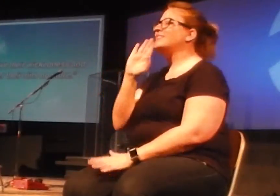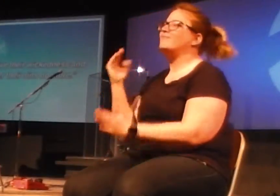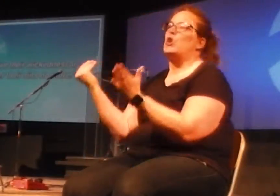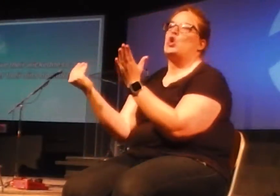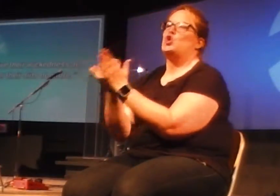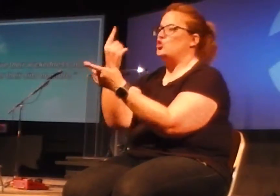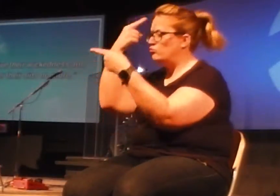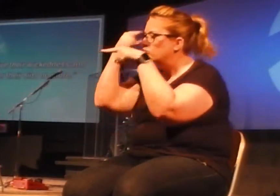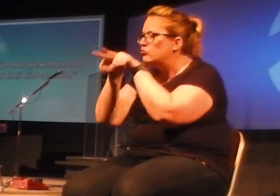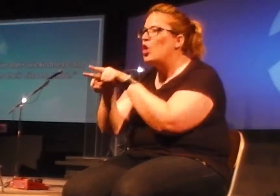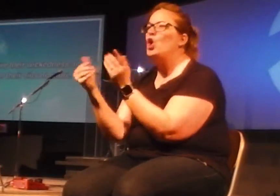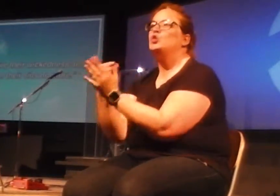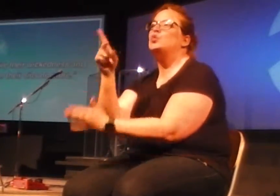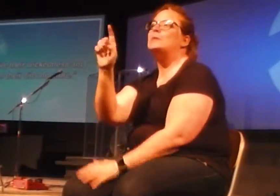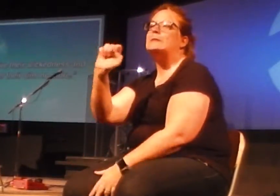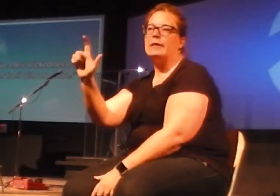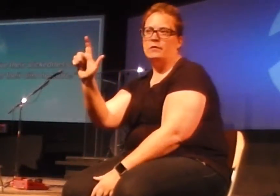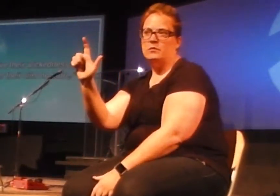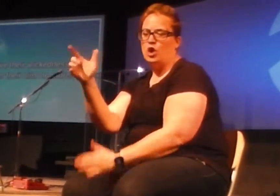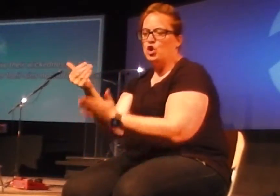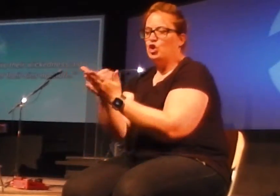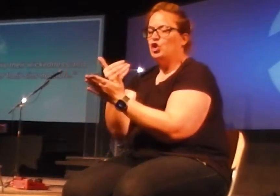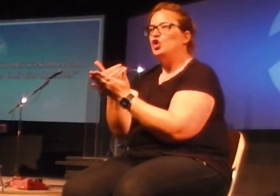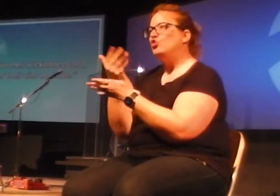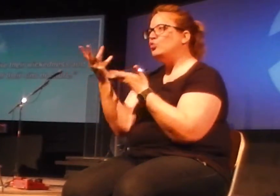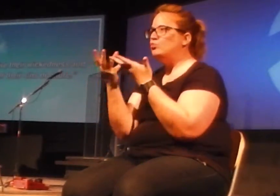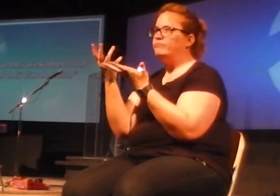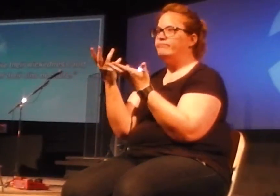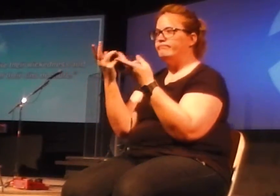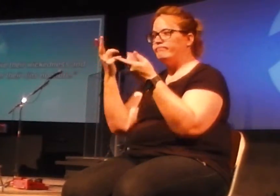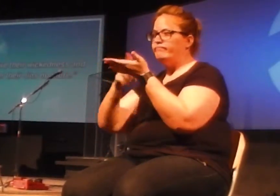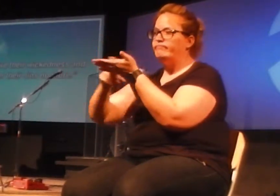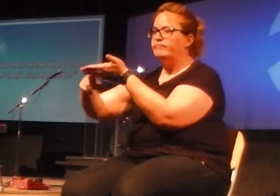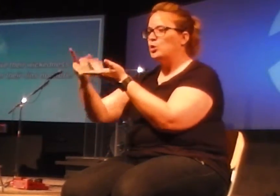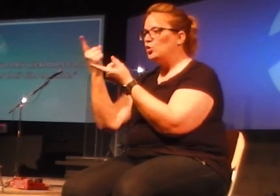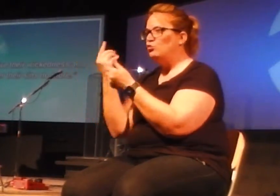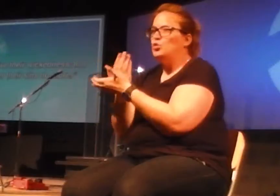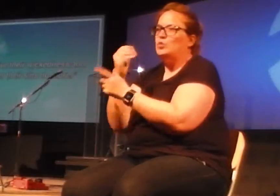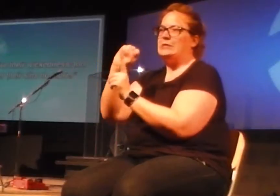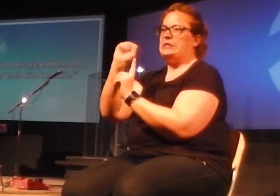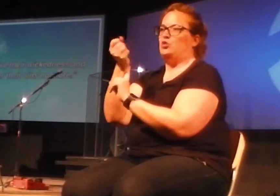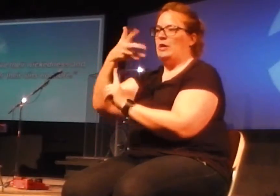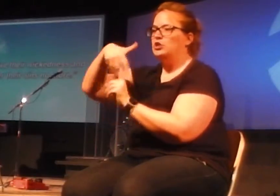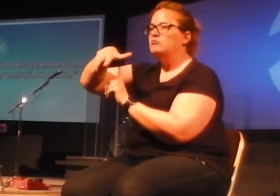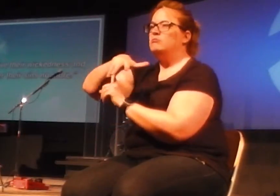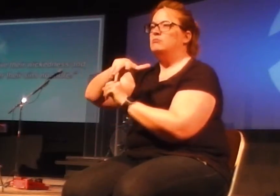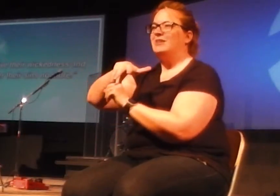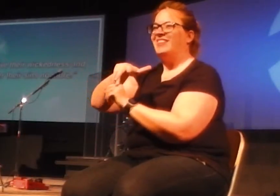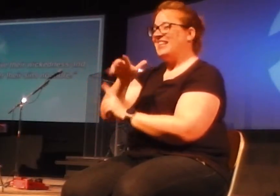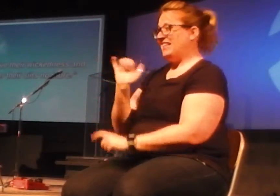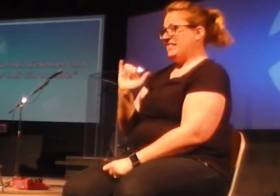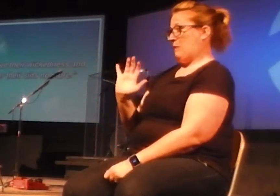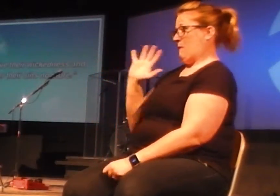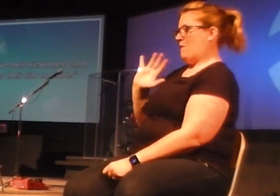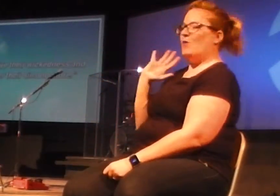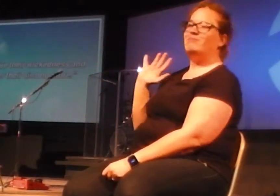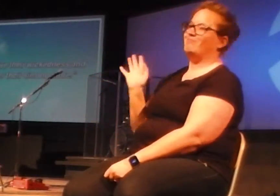deal I'm working on here. There's a new agreement. There's a new situation that's going to happen, and it's not going to be like the first one. Which